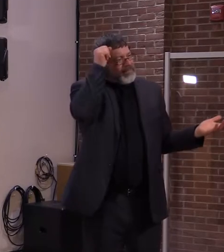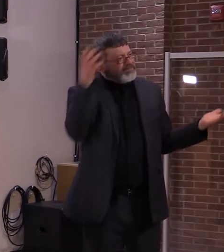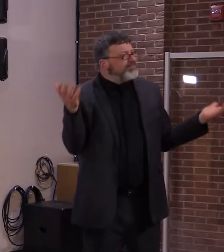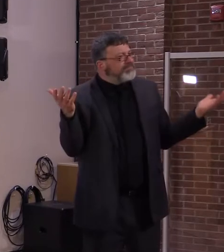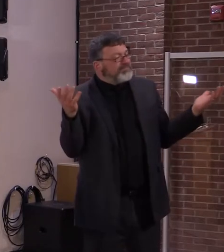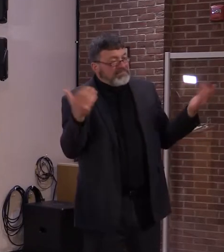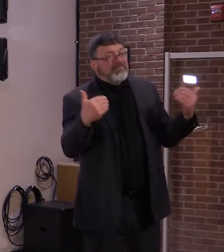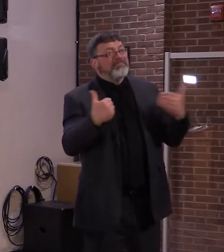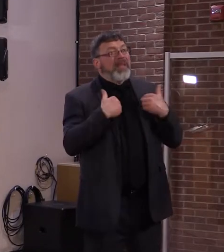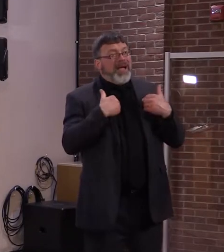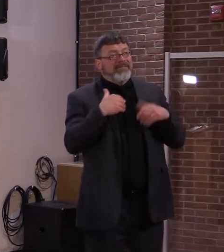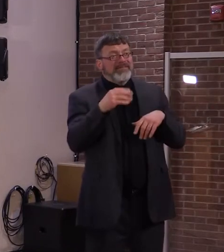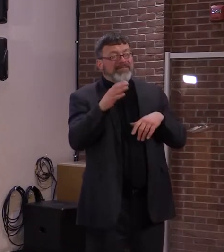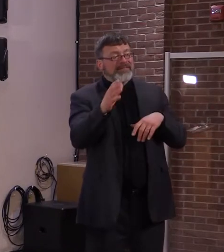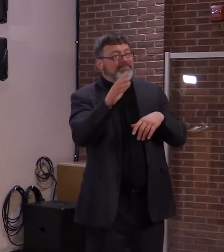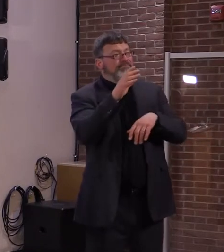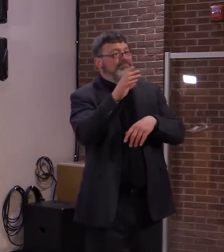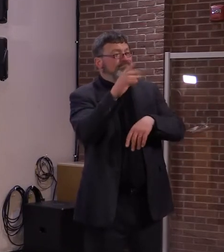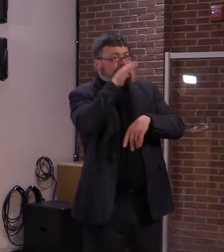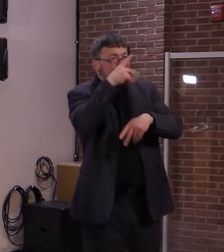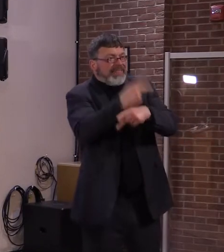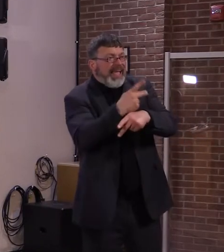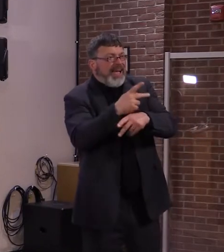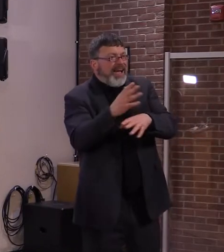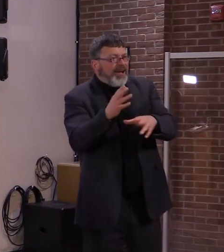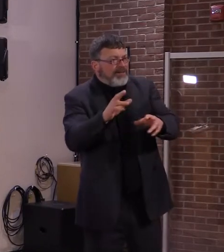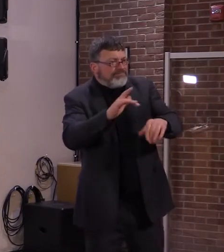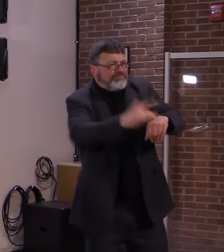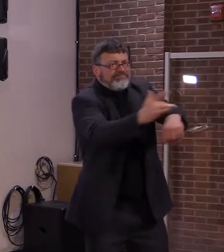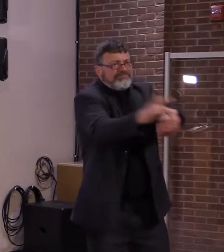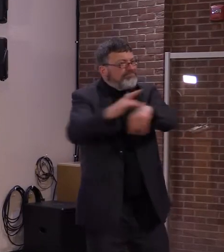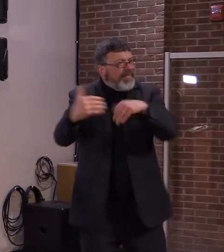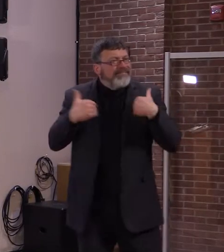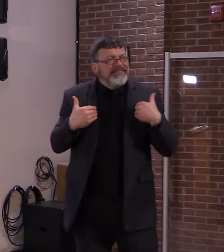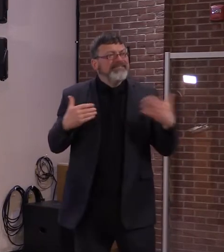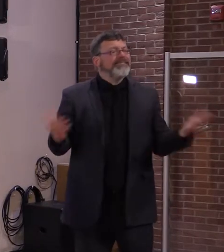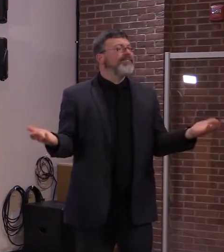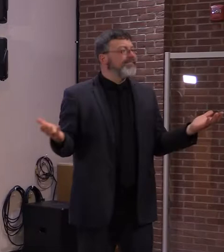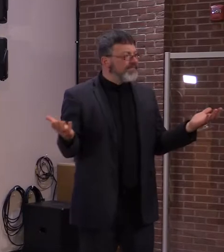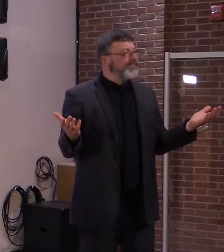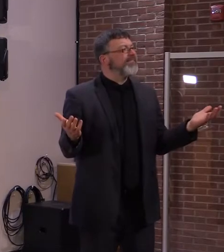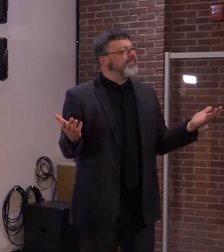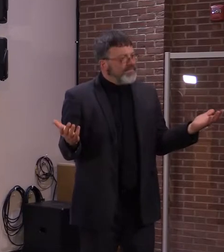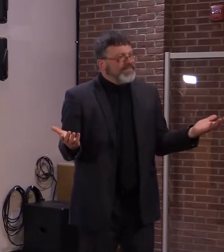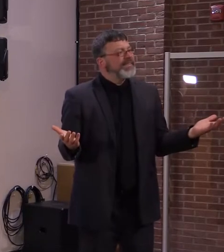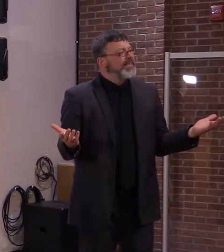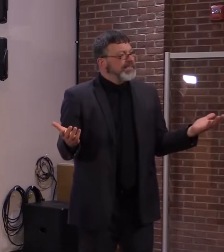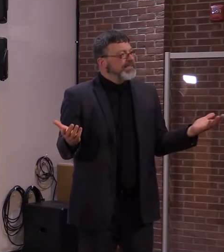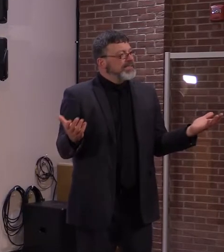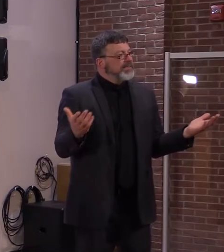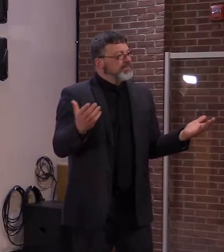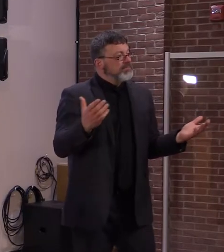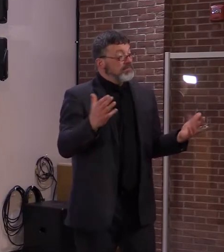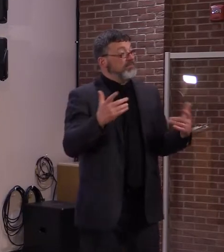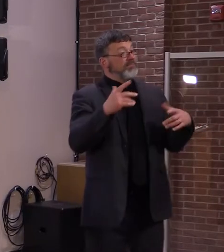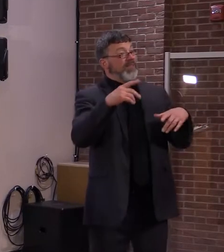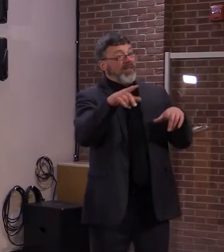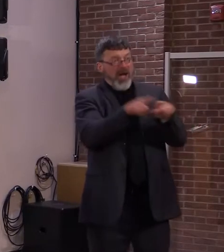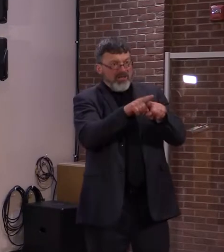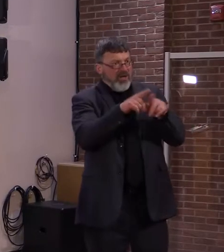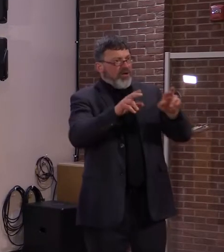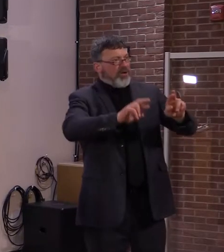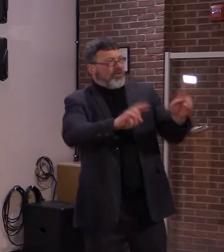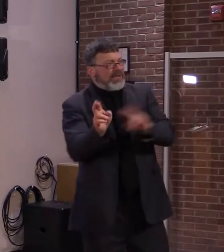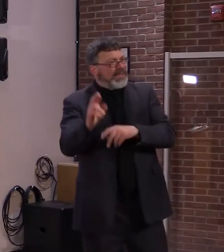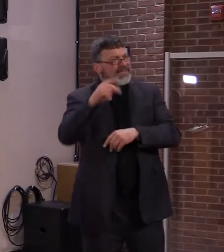to step up. And we're also, we talk about our summer camp opportunities. We'll be able